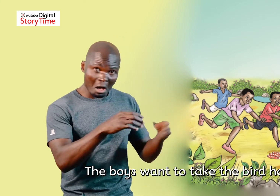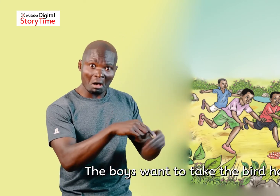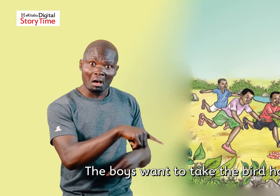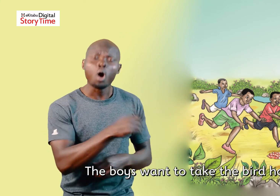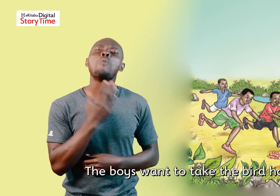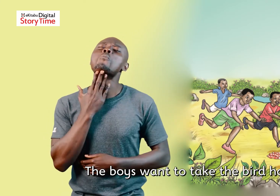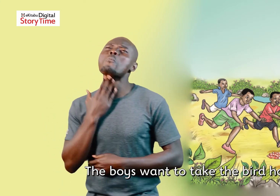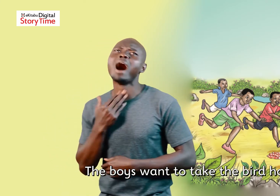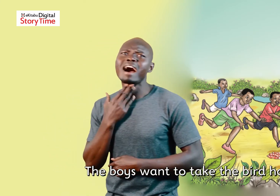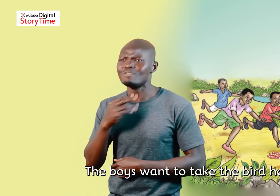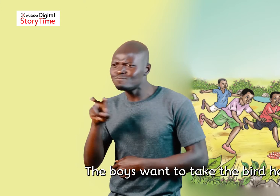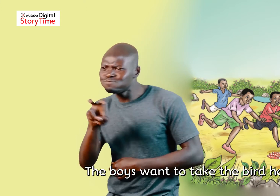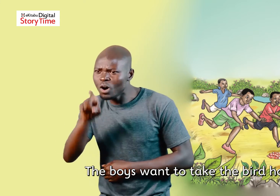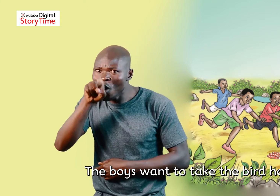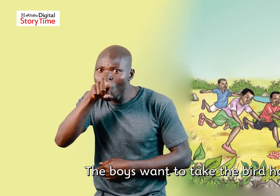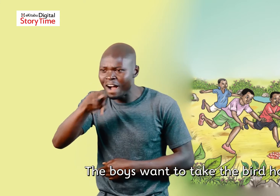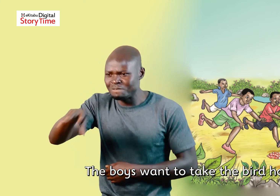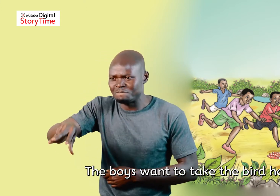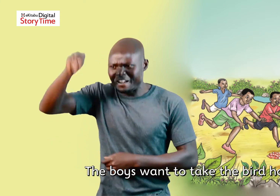The boys want to take the bird home